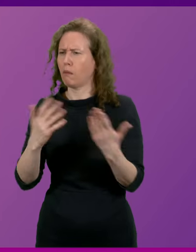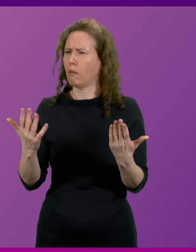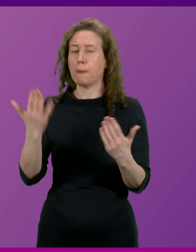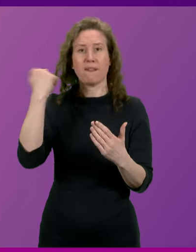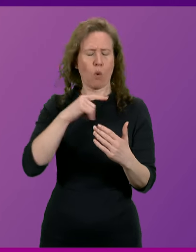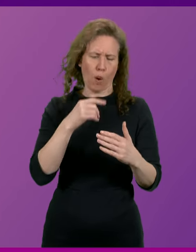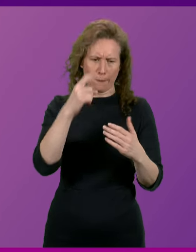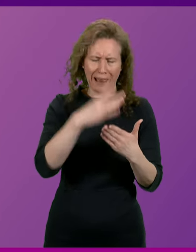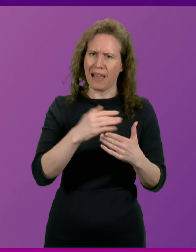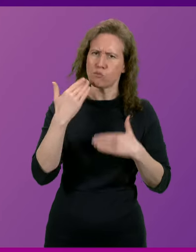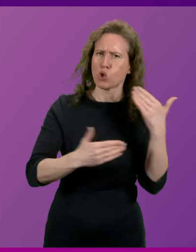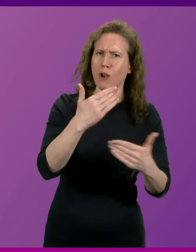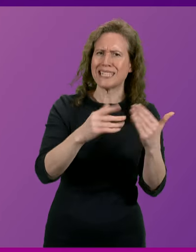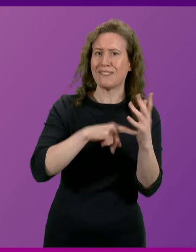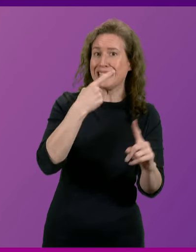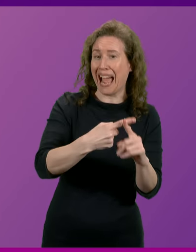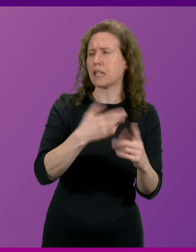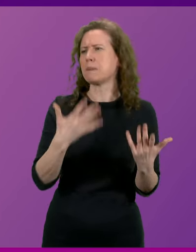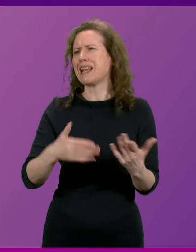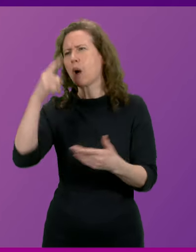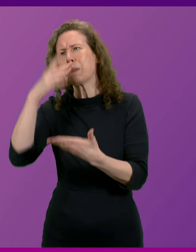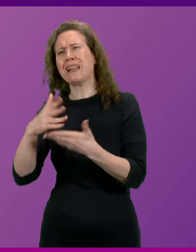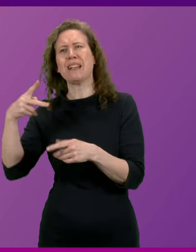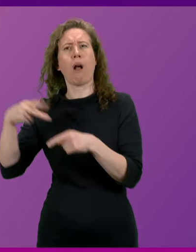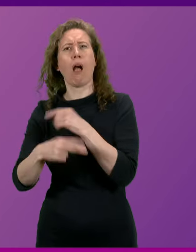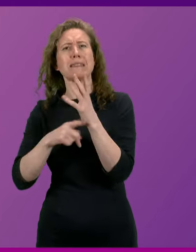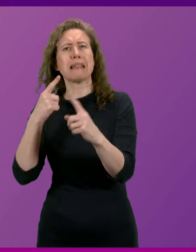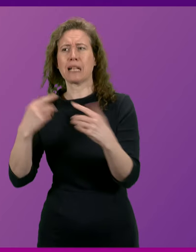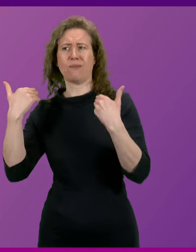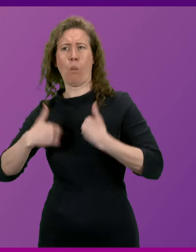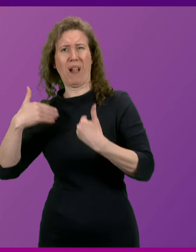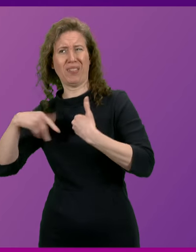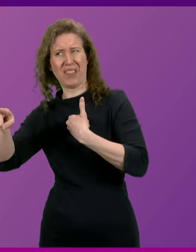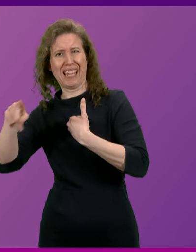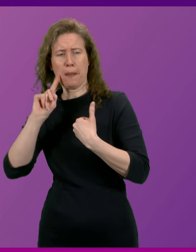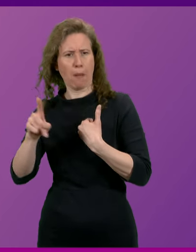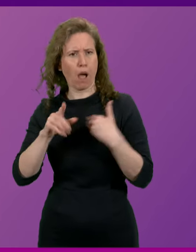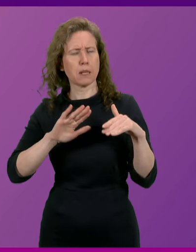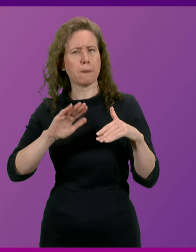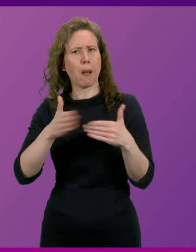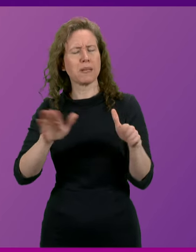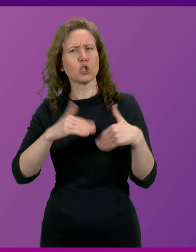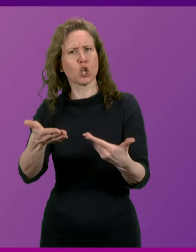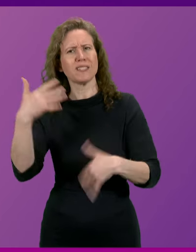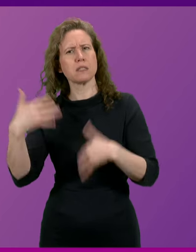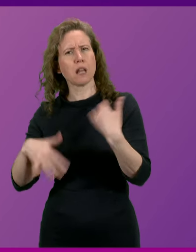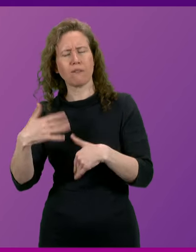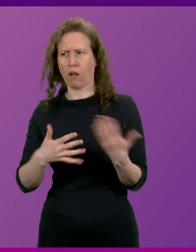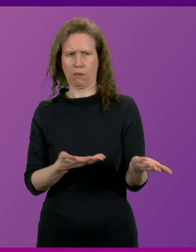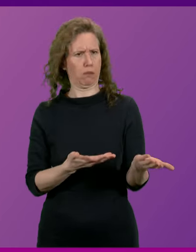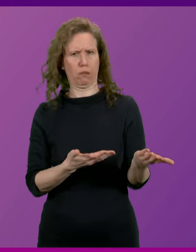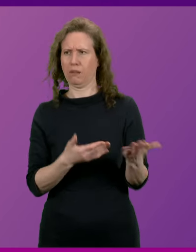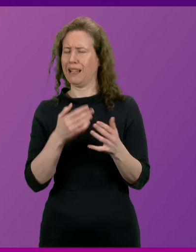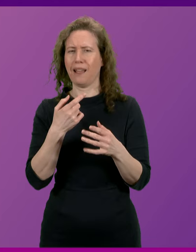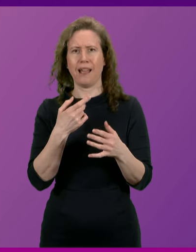taxation. He now supports tax cuts for the wealthy at the expense of public services. Isn't it the case,